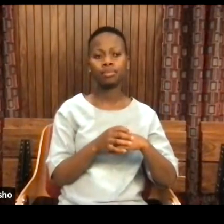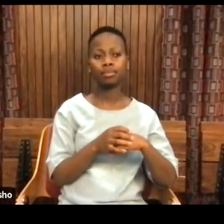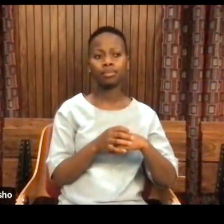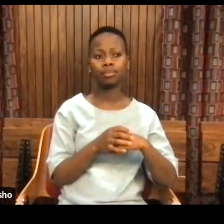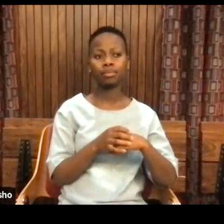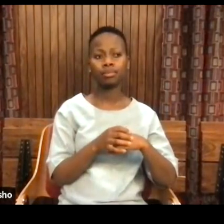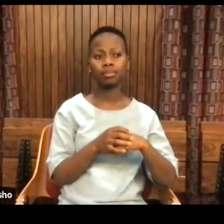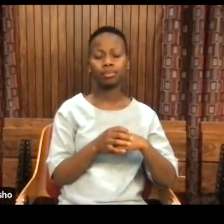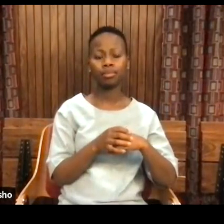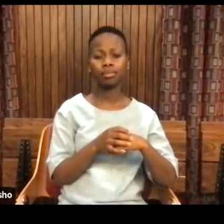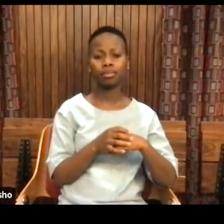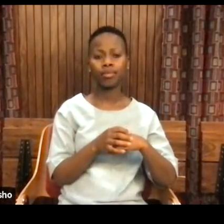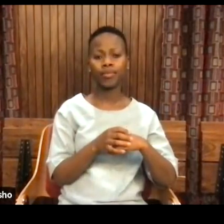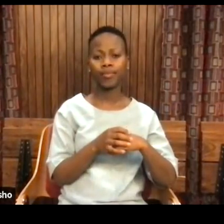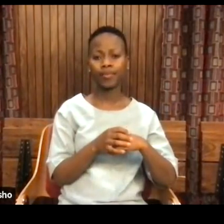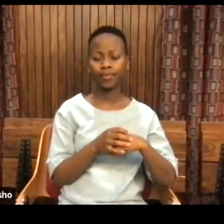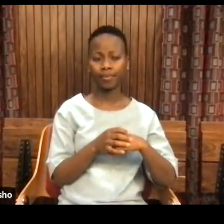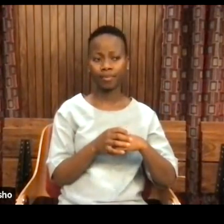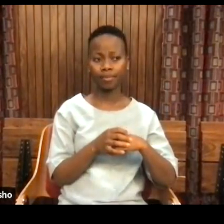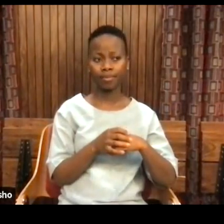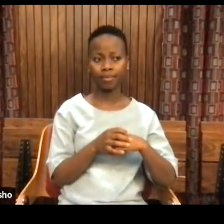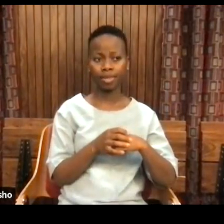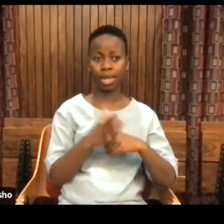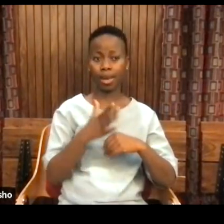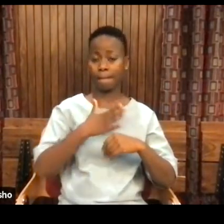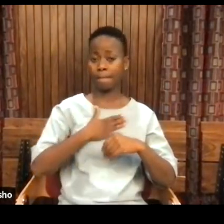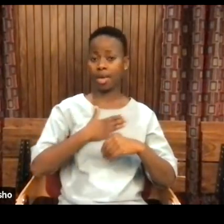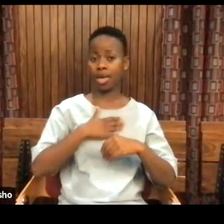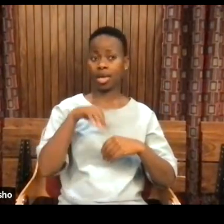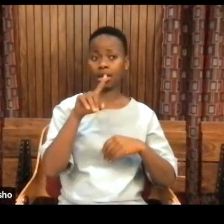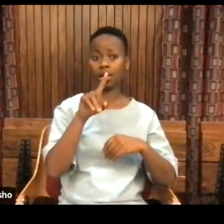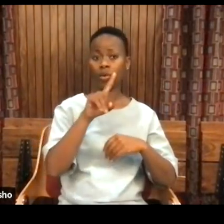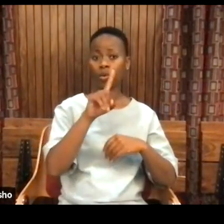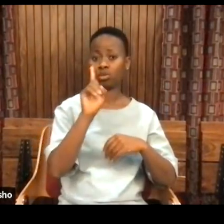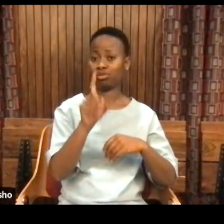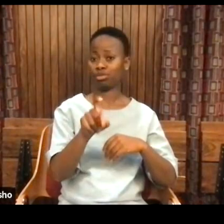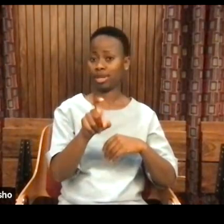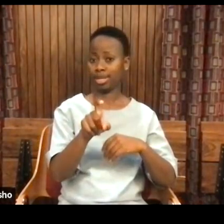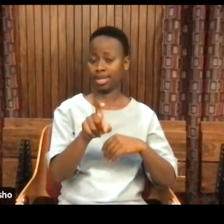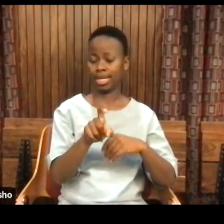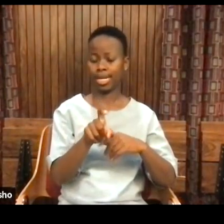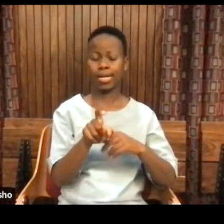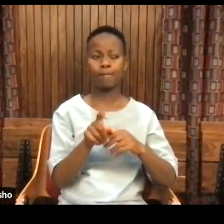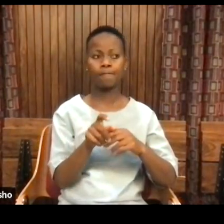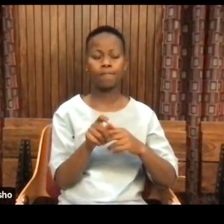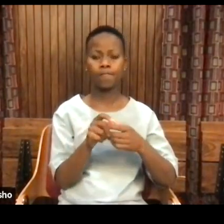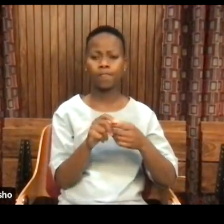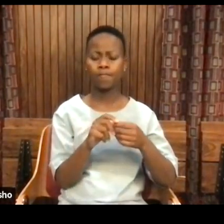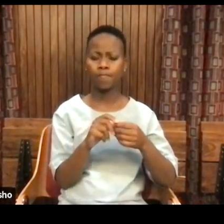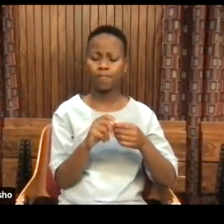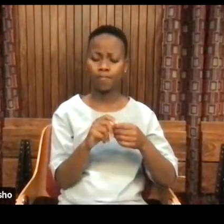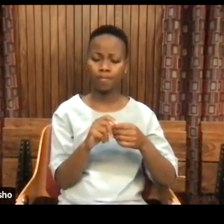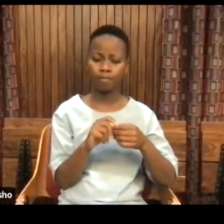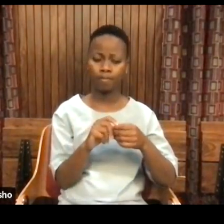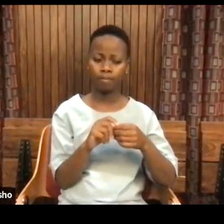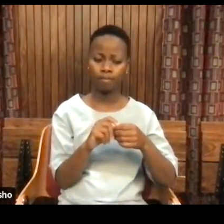And my question is something like,